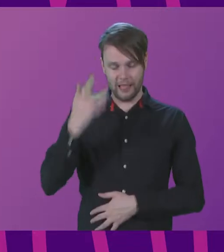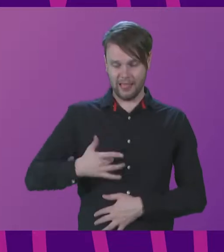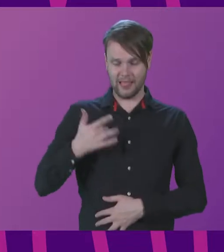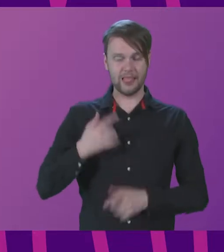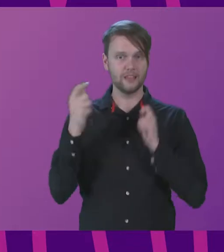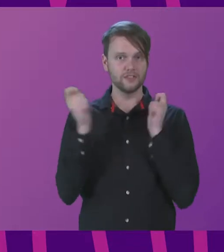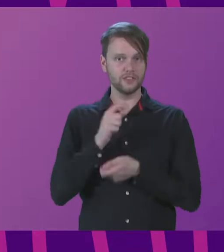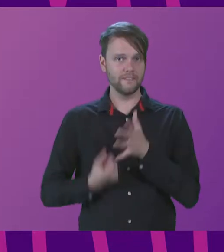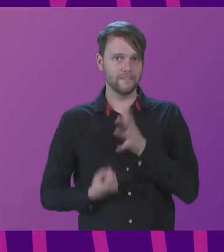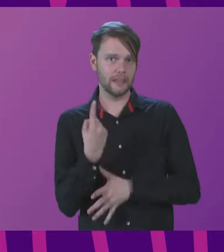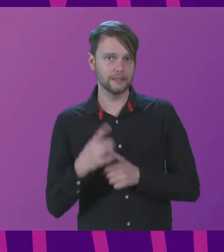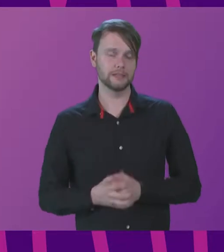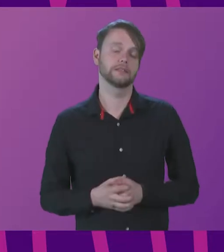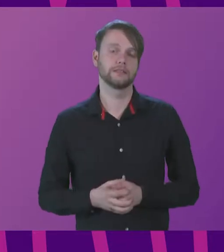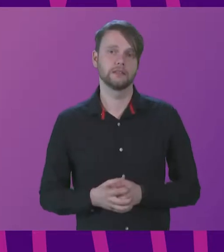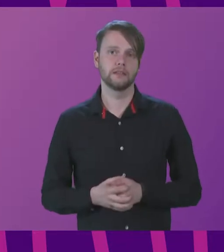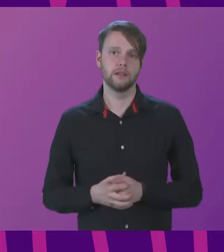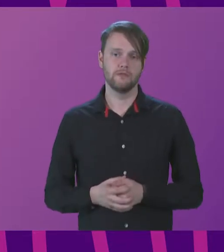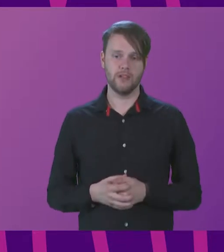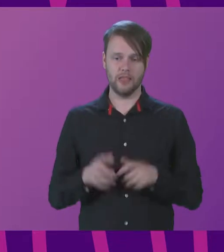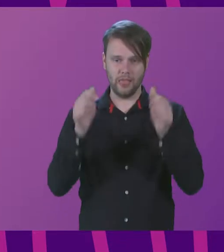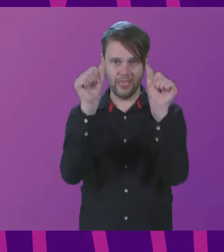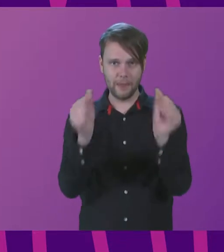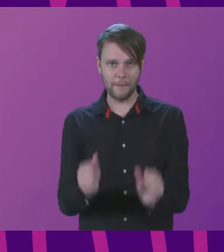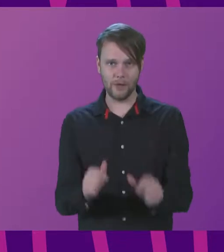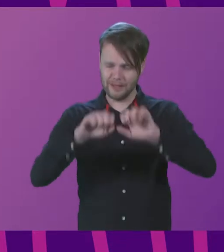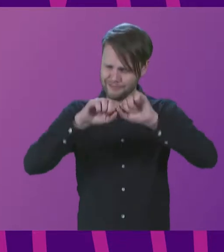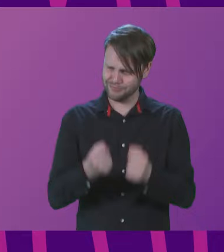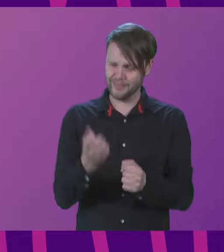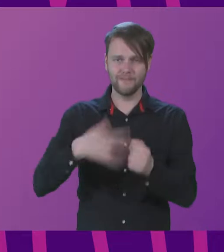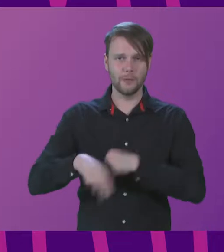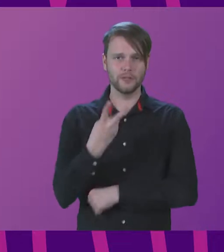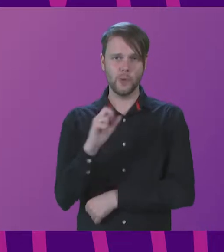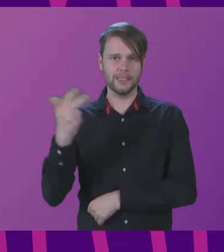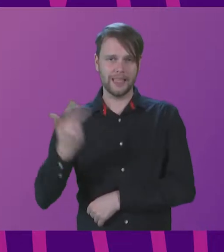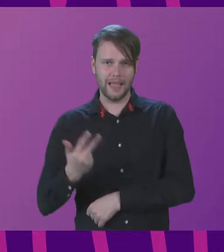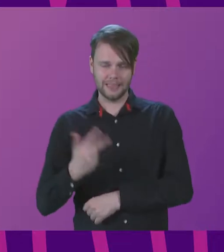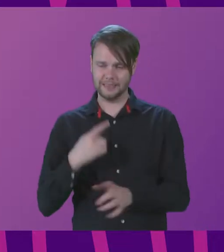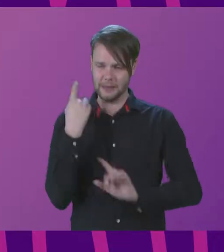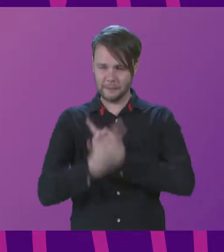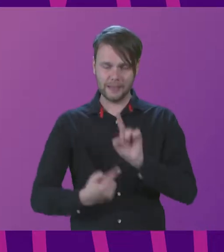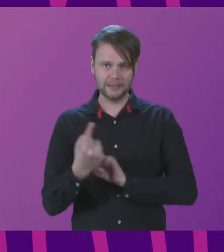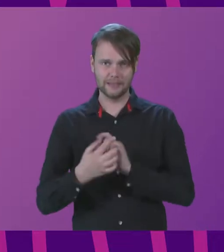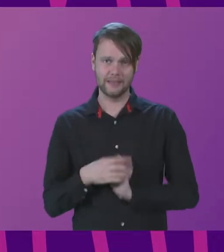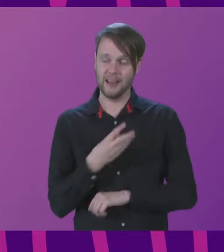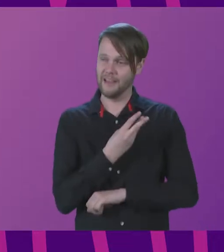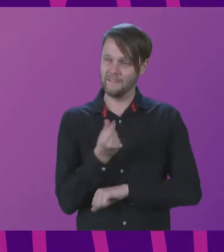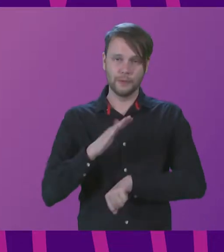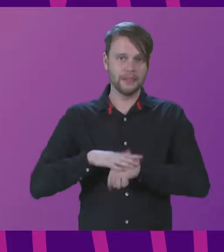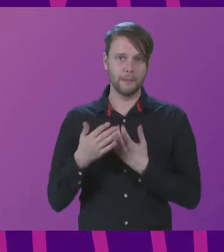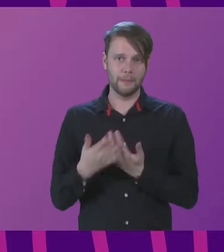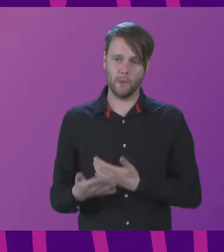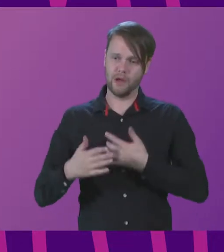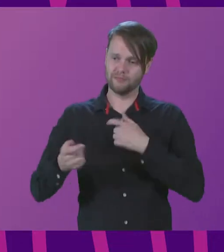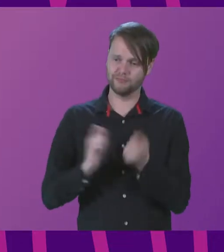events, the mould has certainly been broken since the 2018 meeting and then a few times more for good measure.